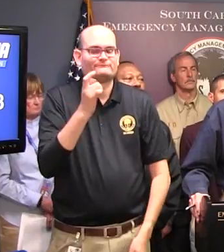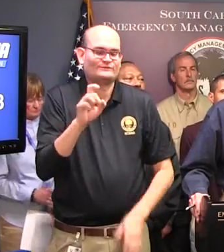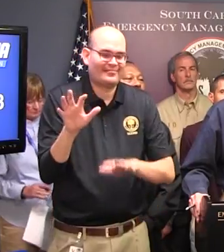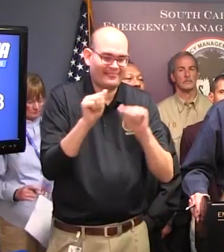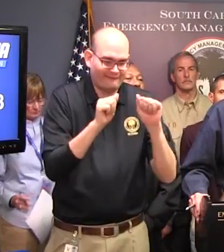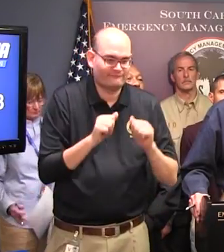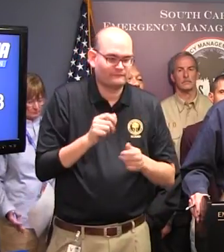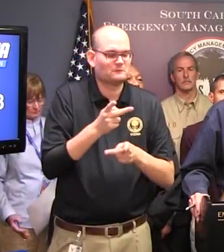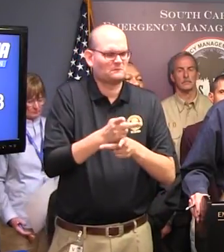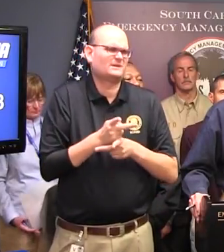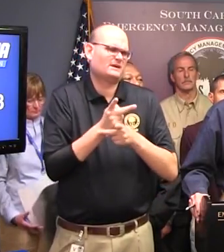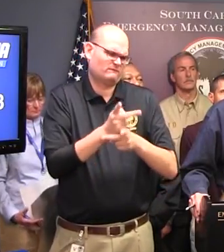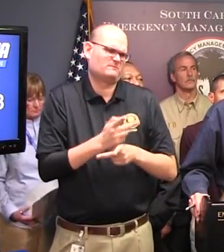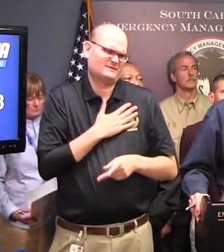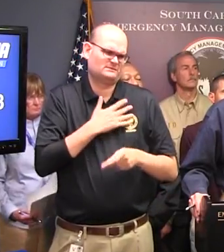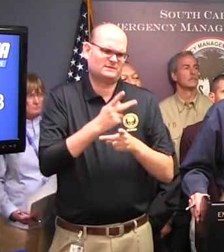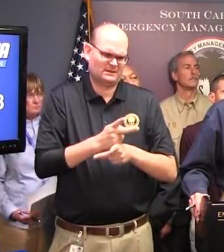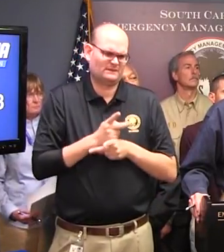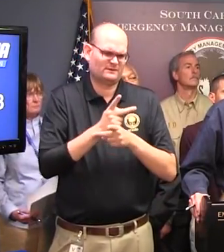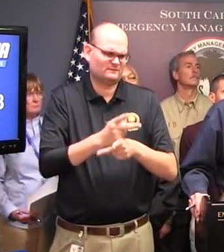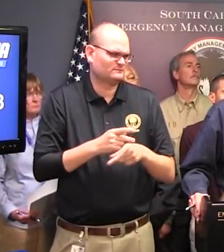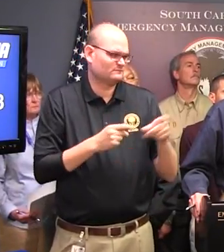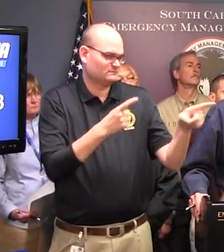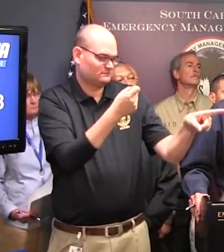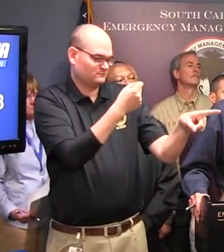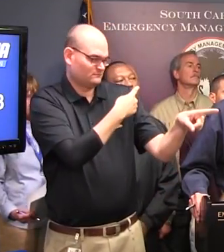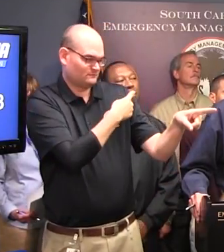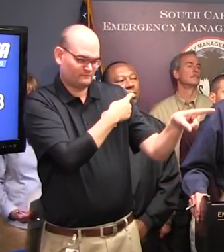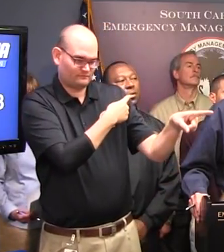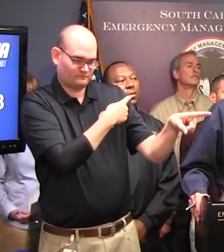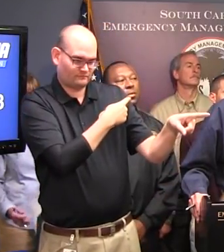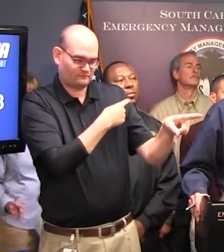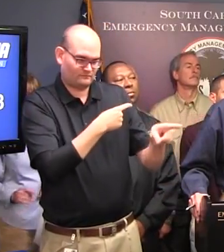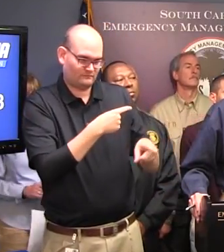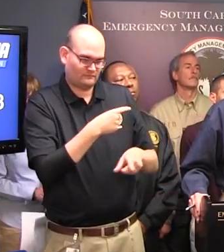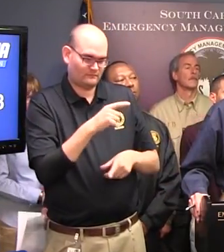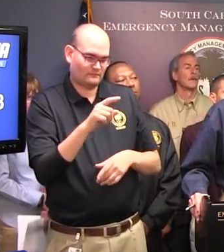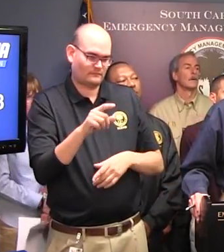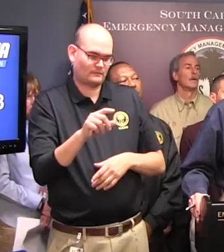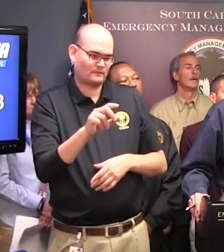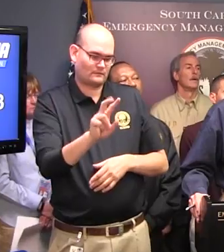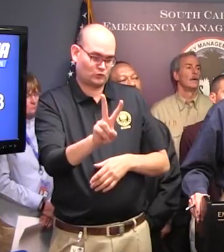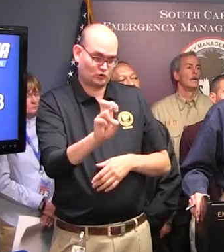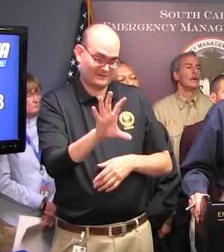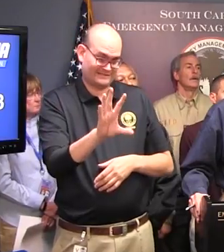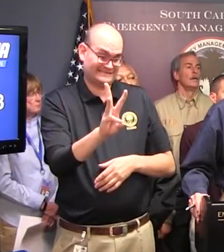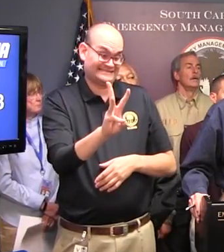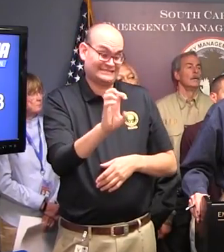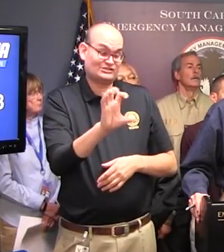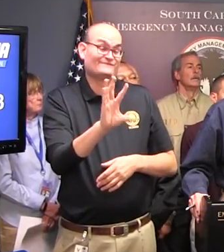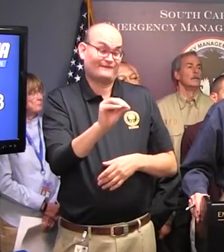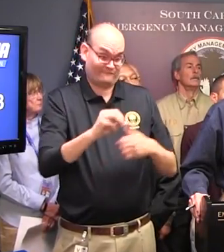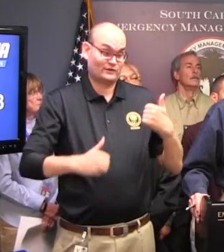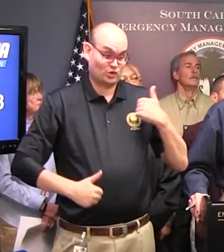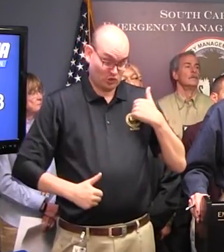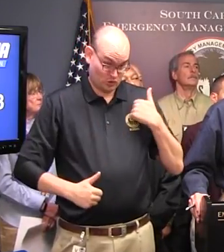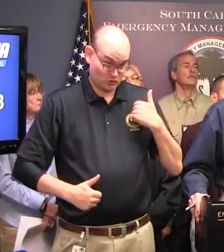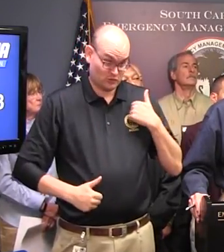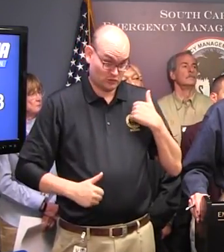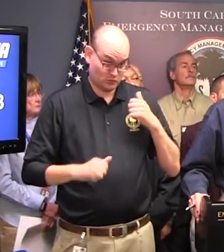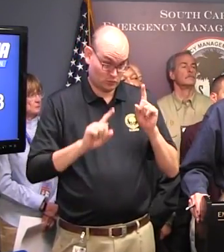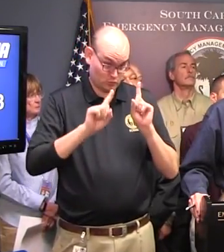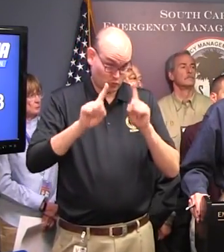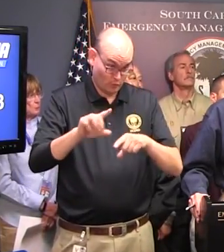Any more questions? Governor, I think we heard we're sending about 650 troops to Florida to assist with their situation down there. What are we sending in the way of